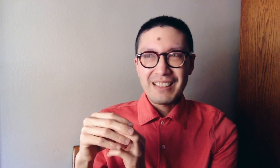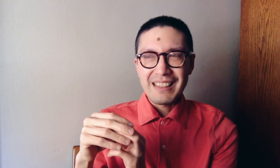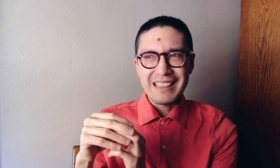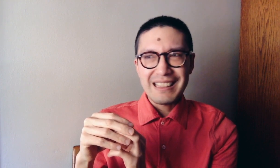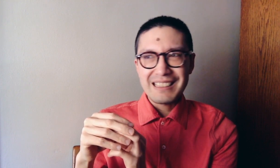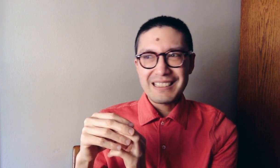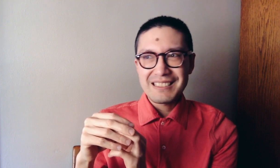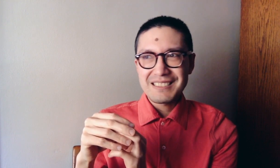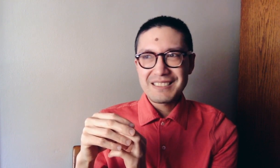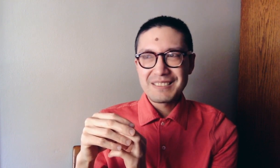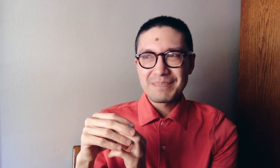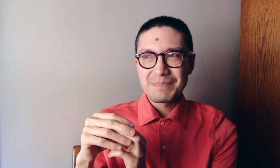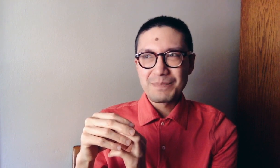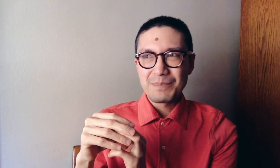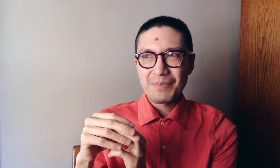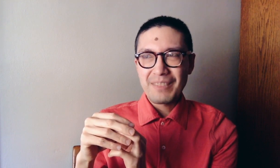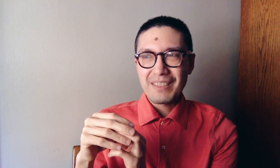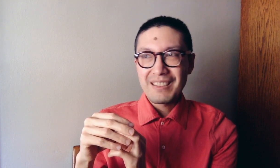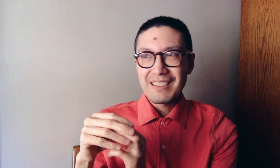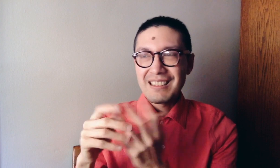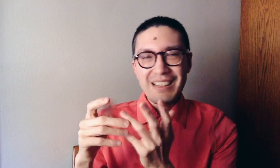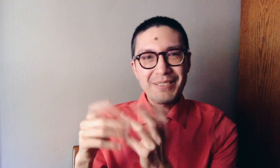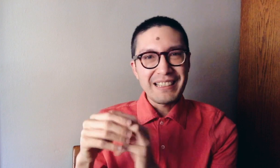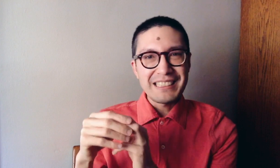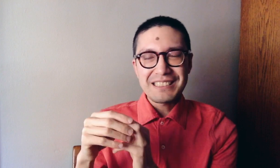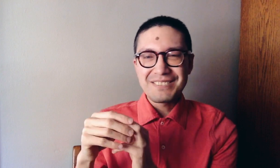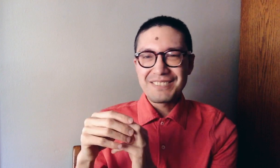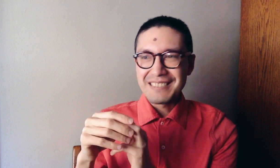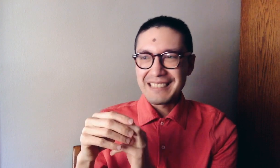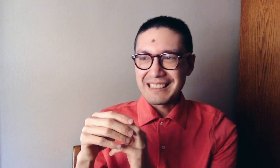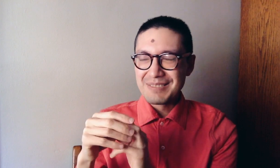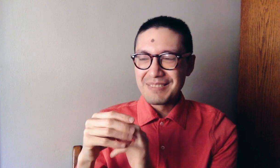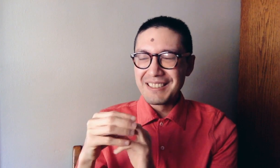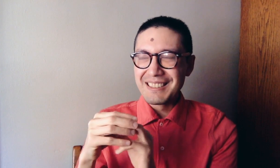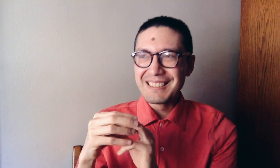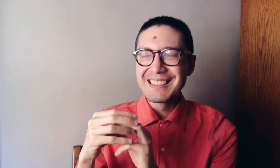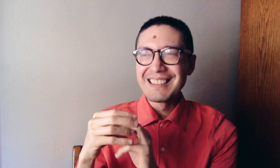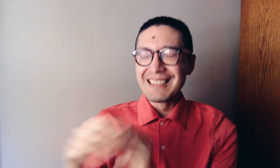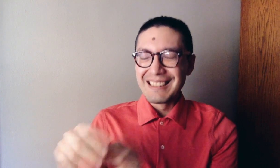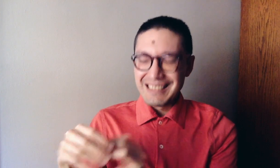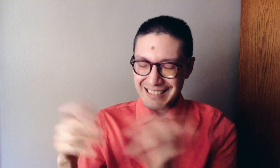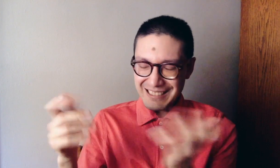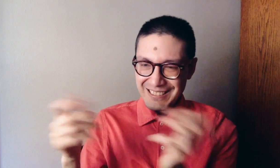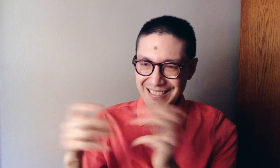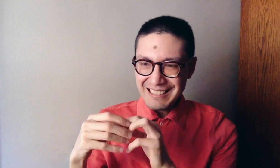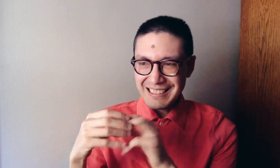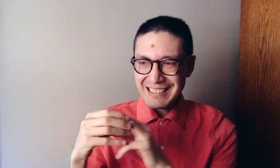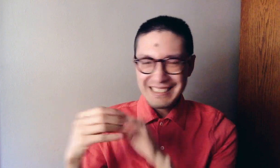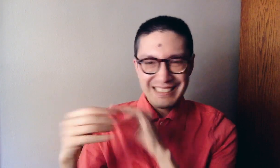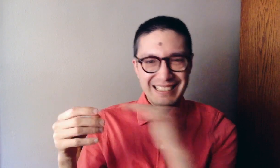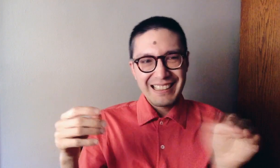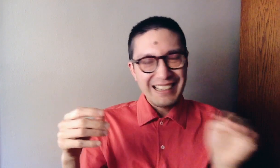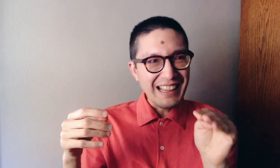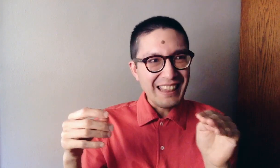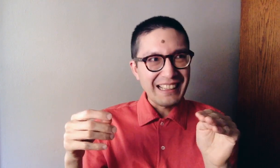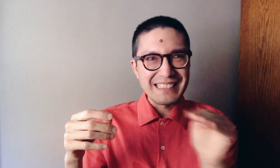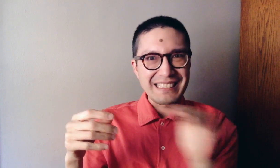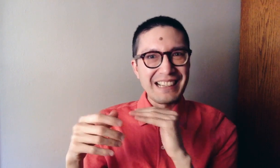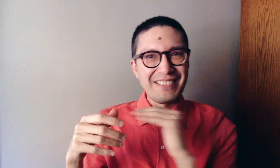I think, I mean, I should've like, uh, cut things off